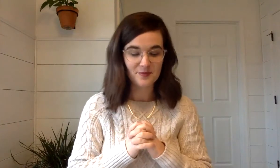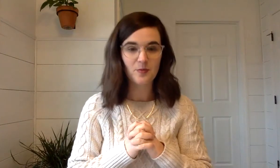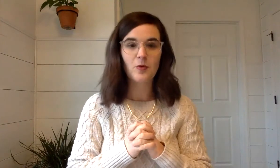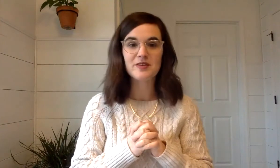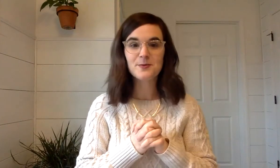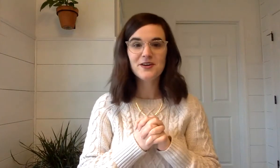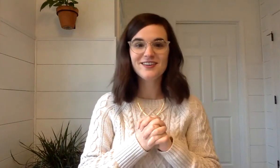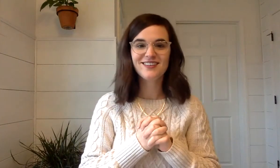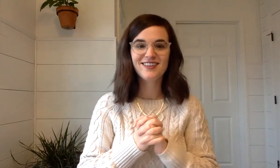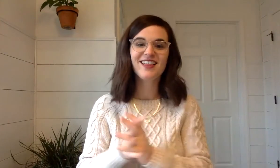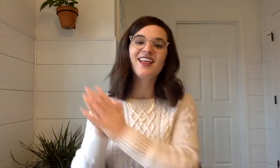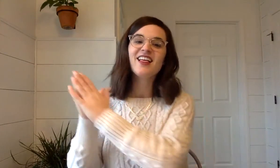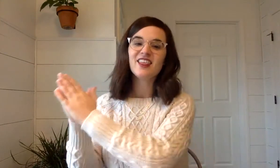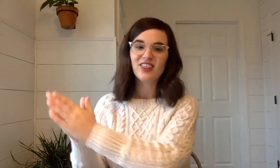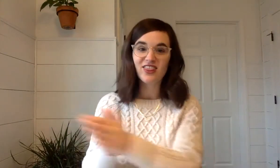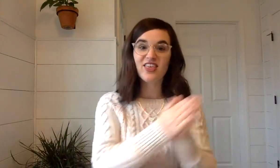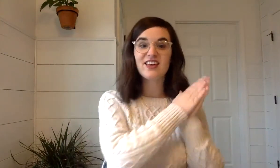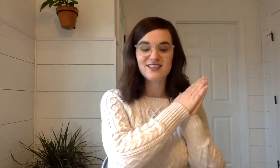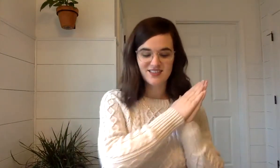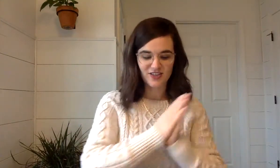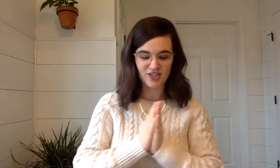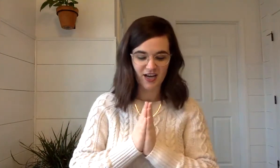What was the word? This. Good job.